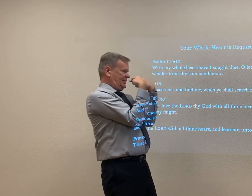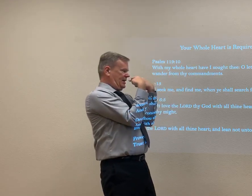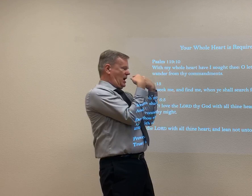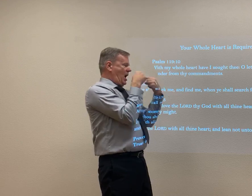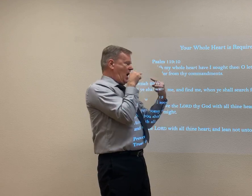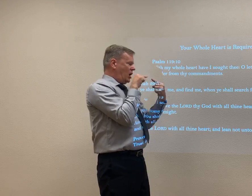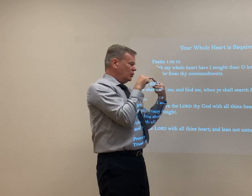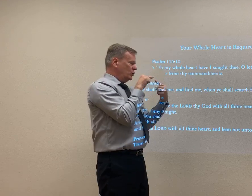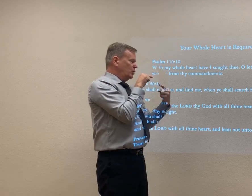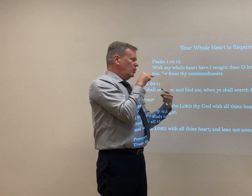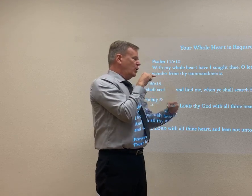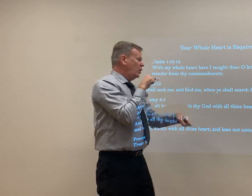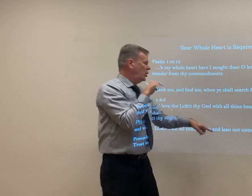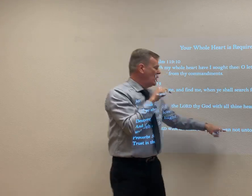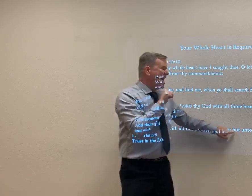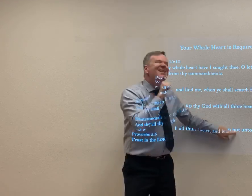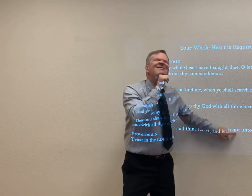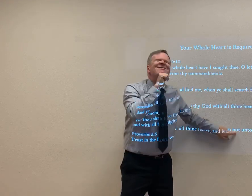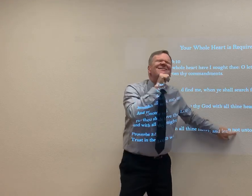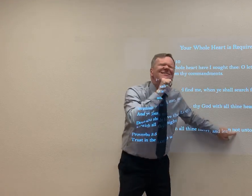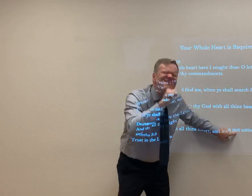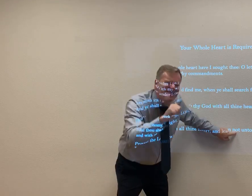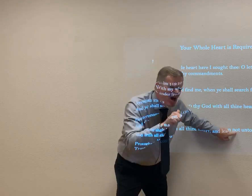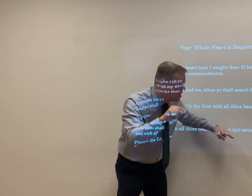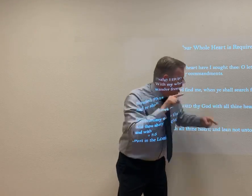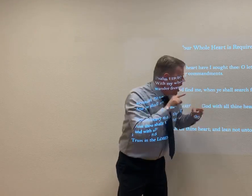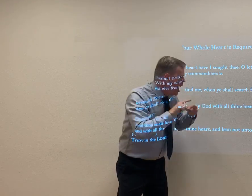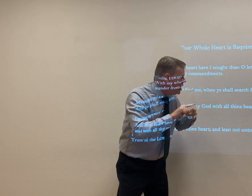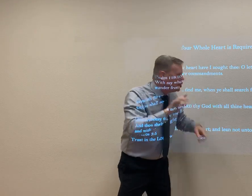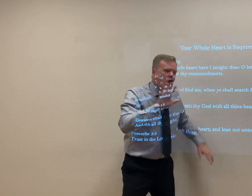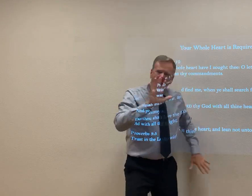This is the sign for lean, but when you turn it to yourself, lean. Don't lean into your own.